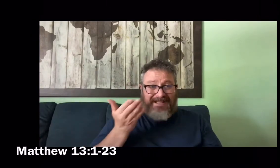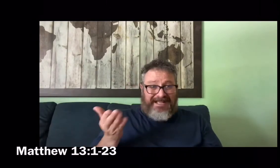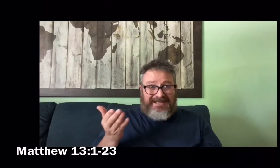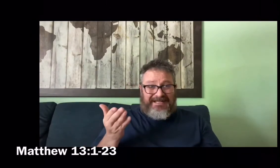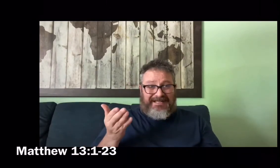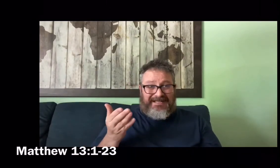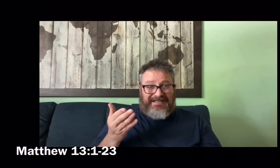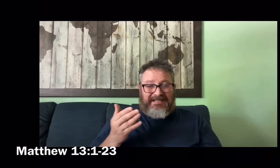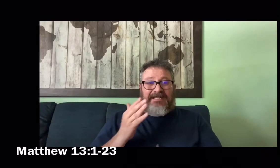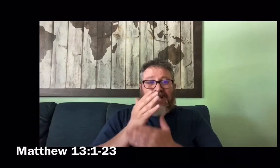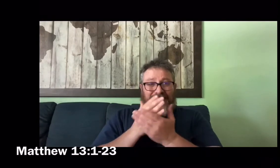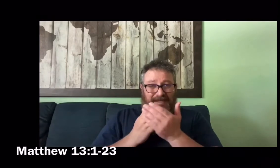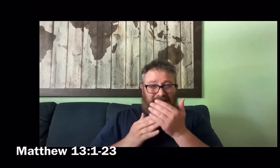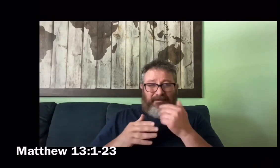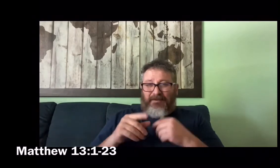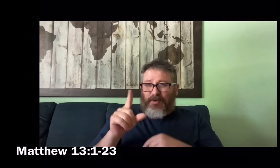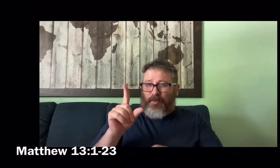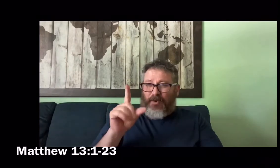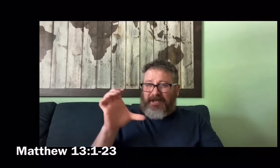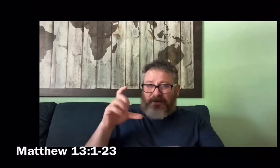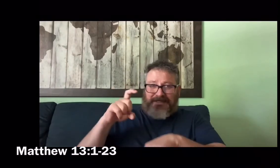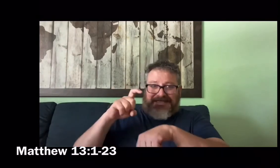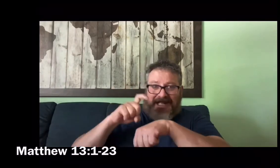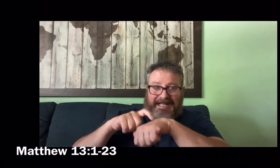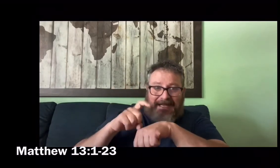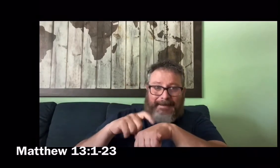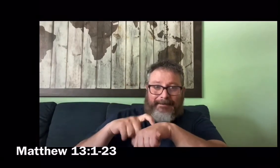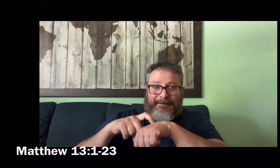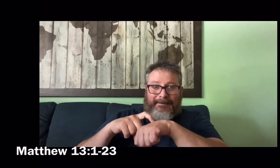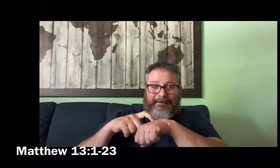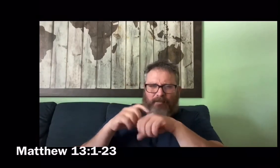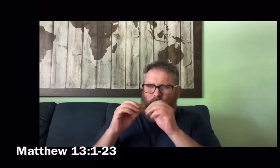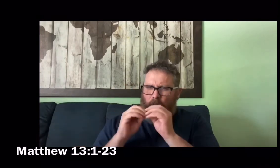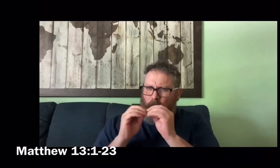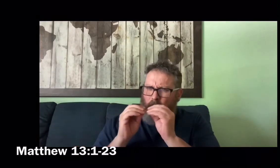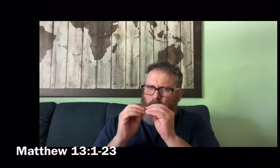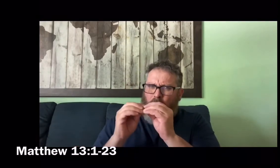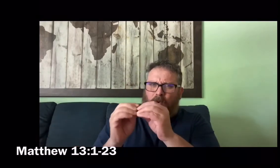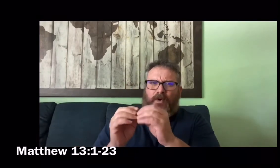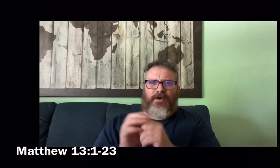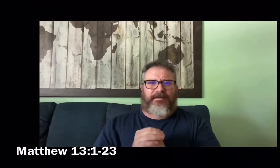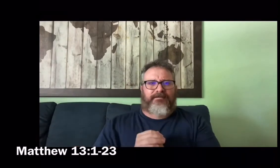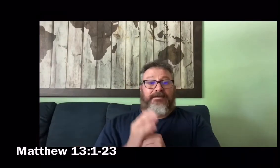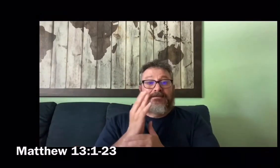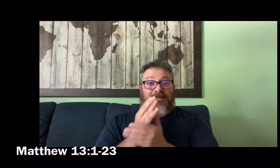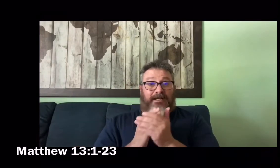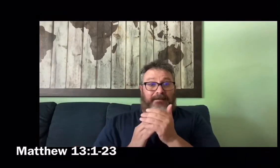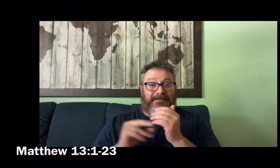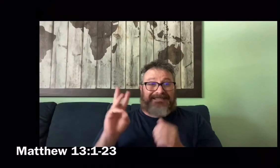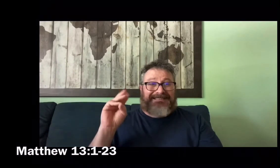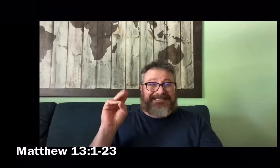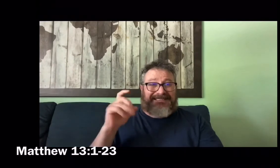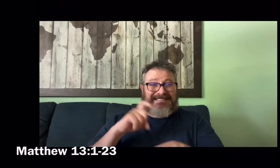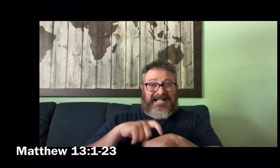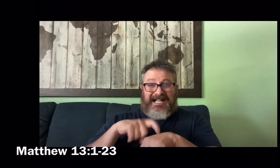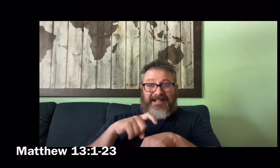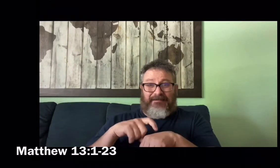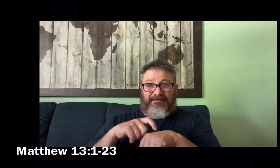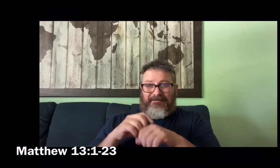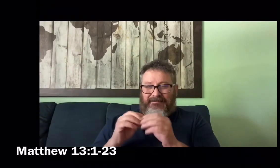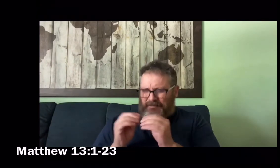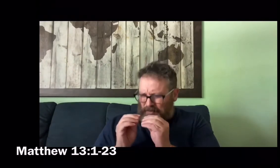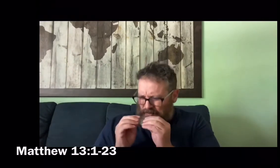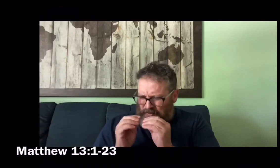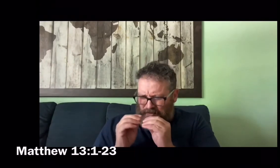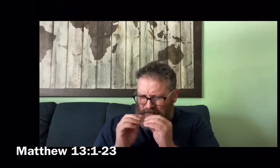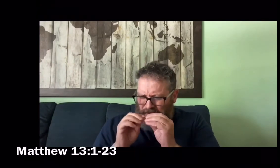who indeed bears fruit and yields a hundred or sixty or thirty fold.